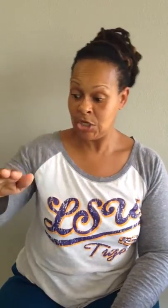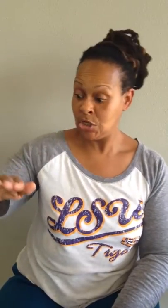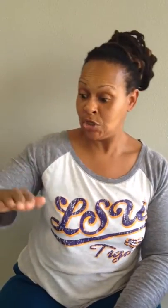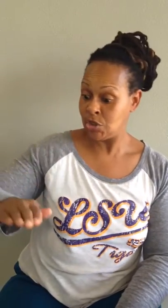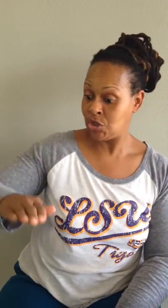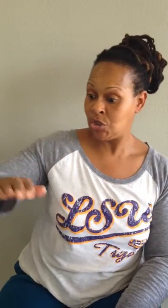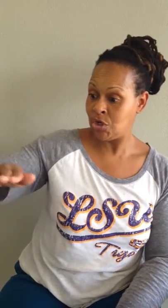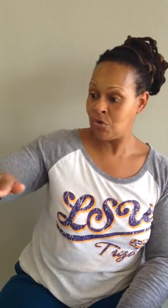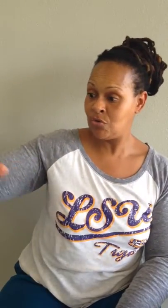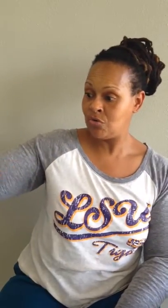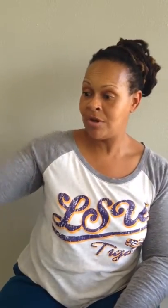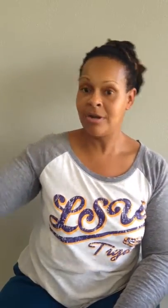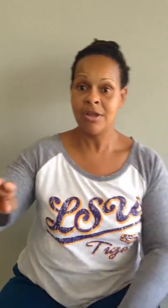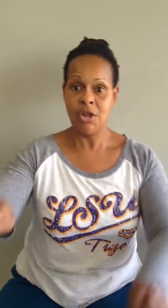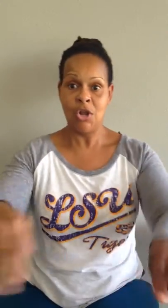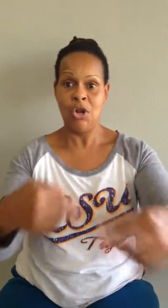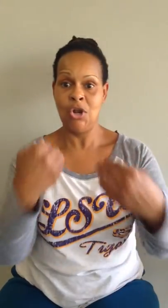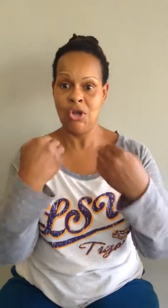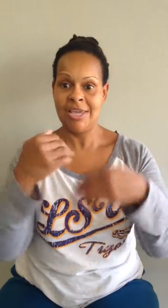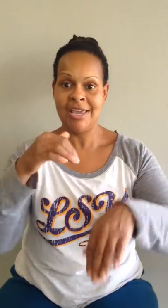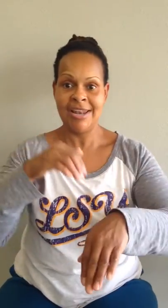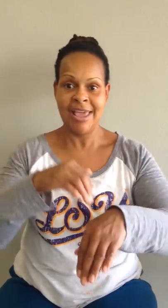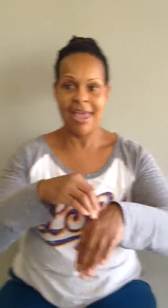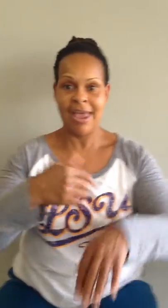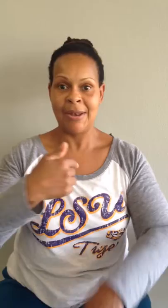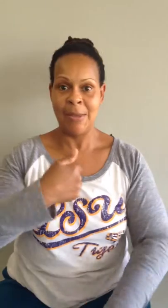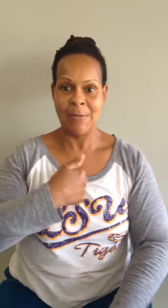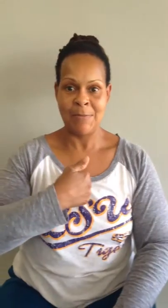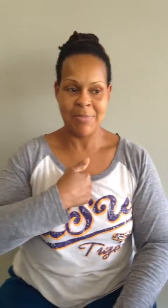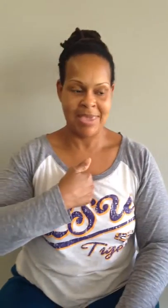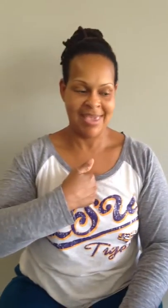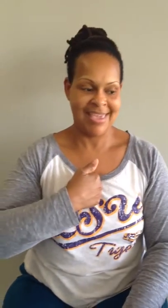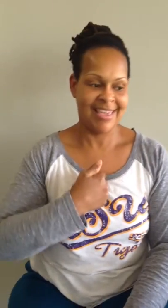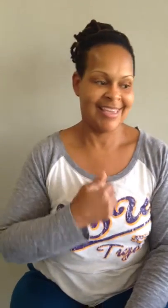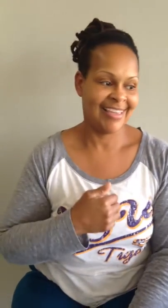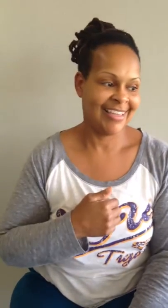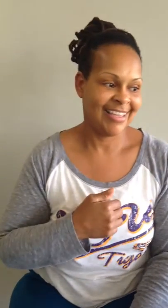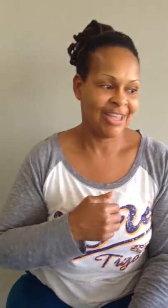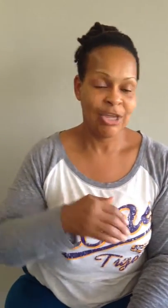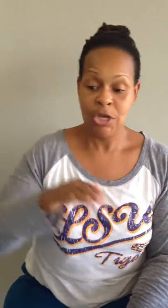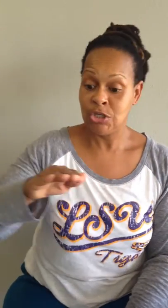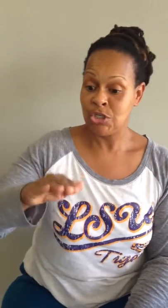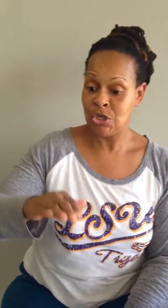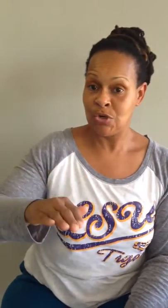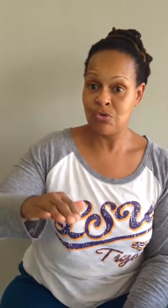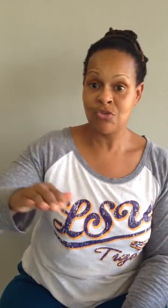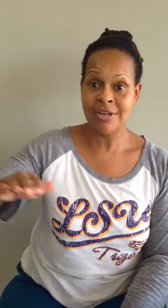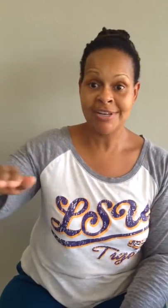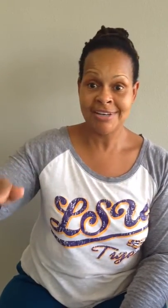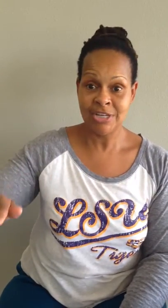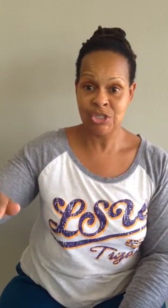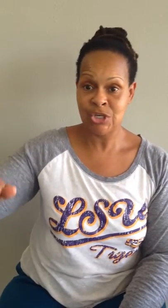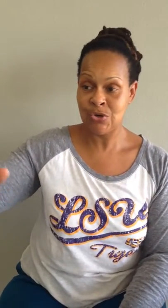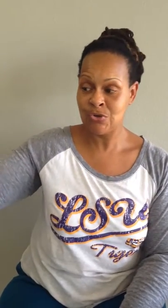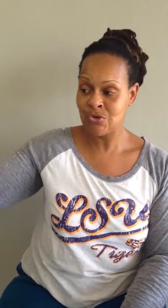children looking at me. Children, children,